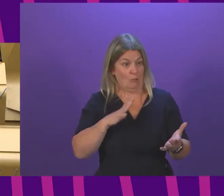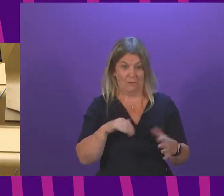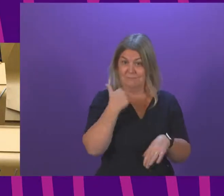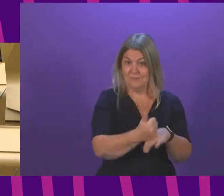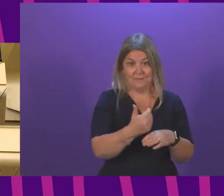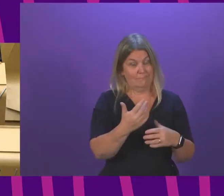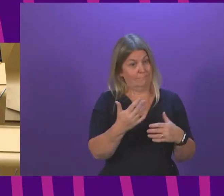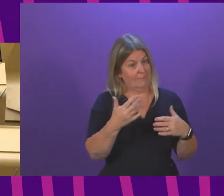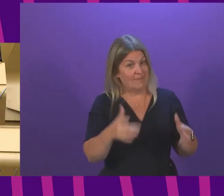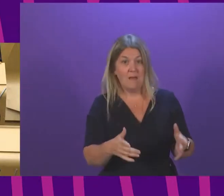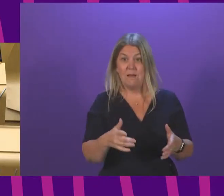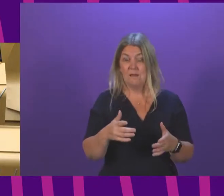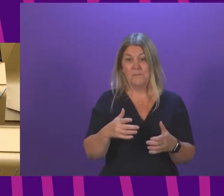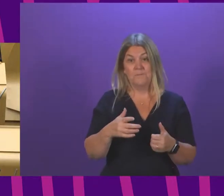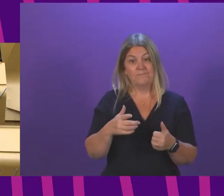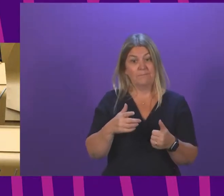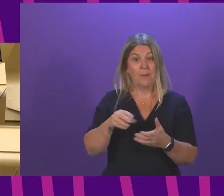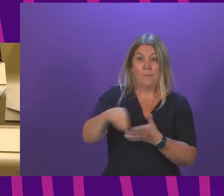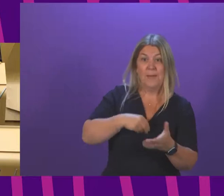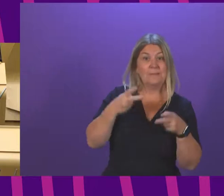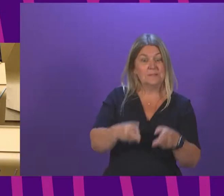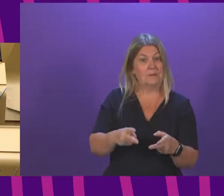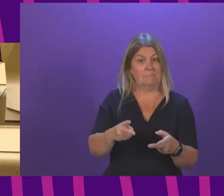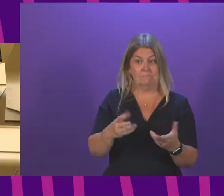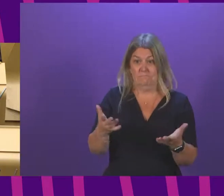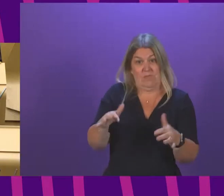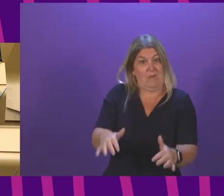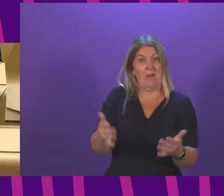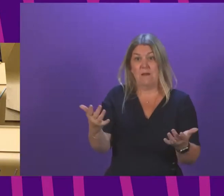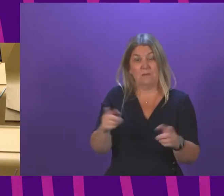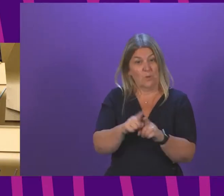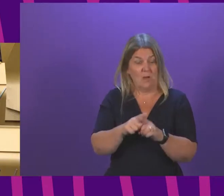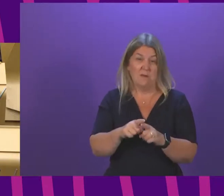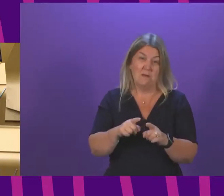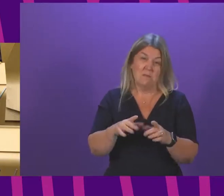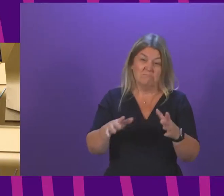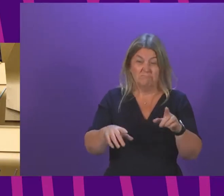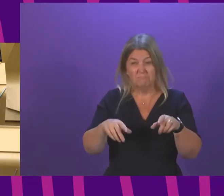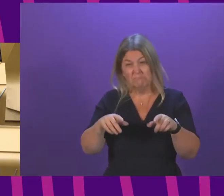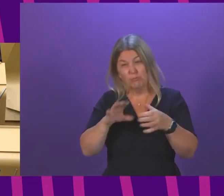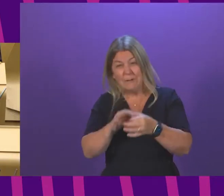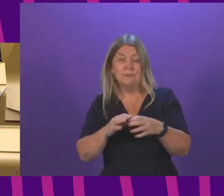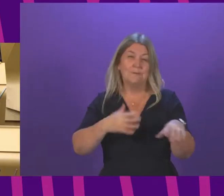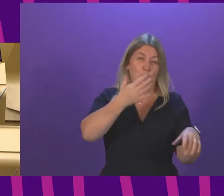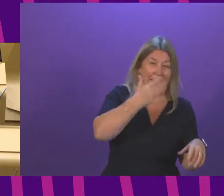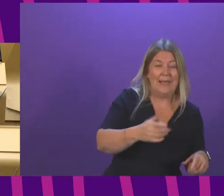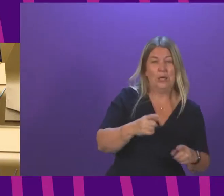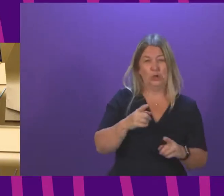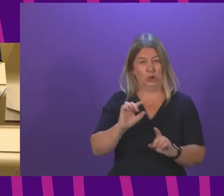will remain open for those eligible by either age or nature of the